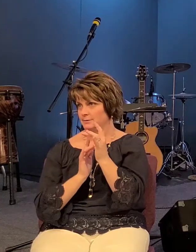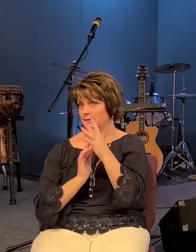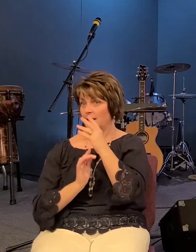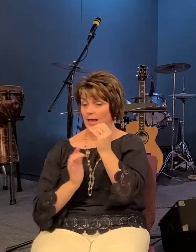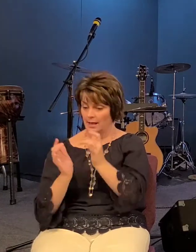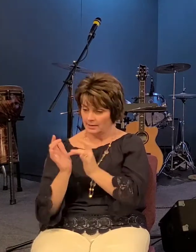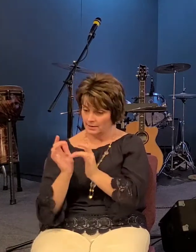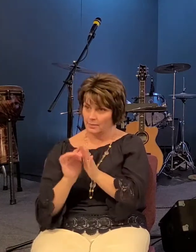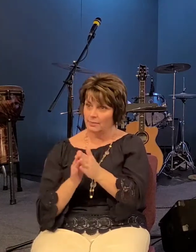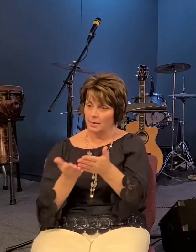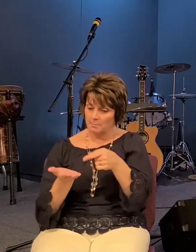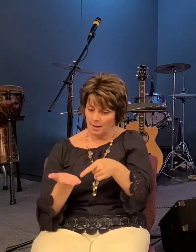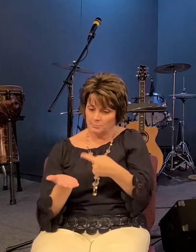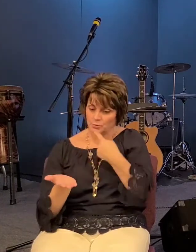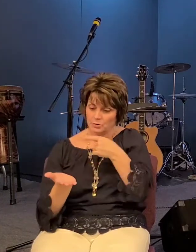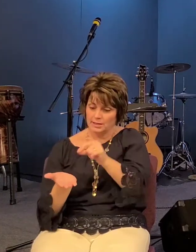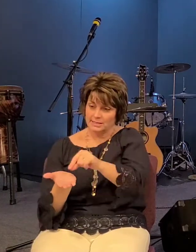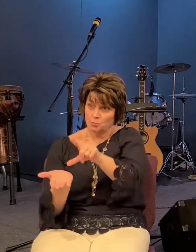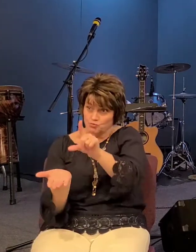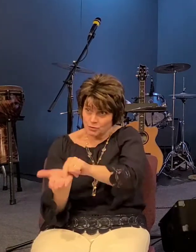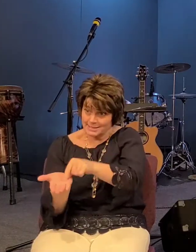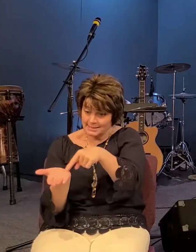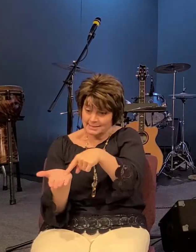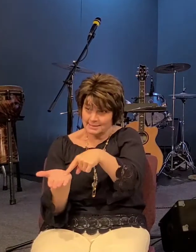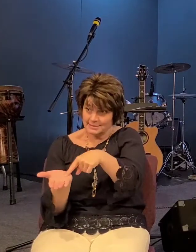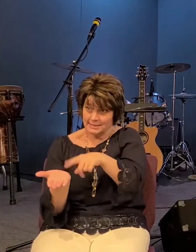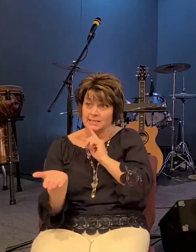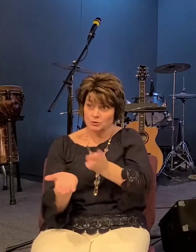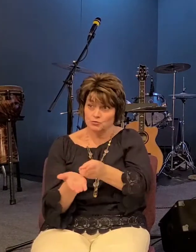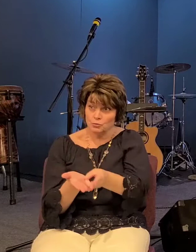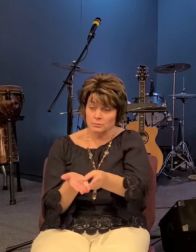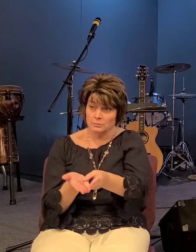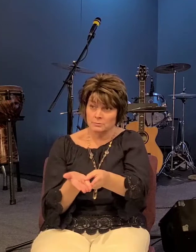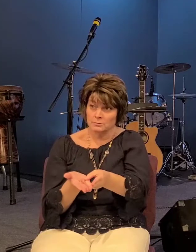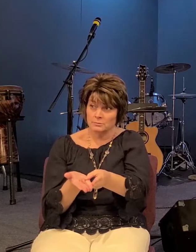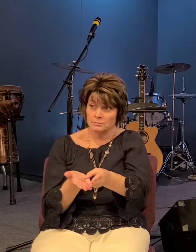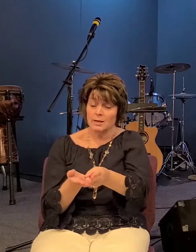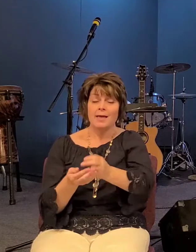says about him to be true everything about him is true